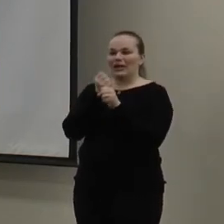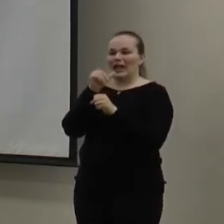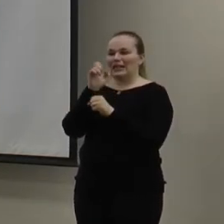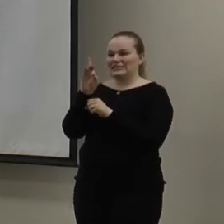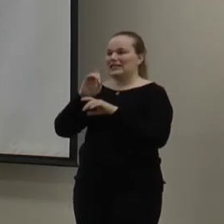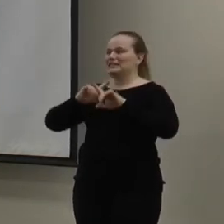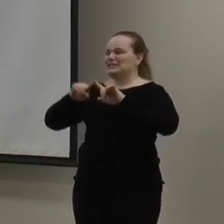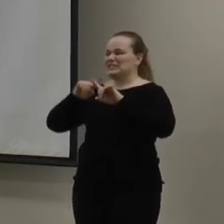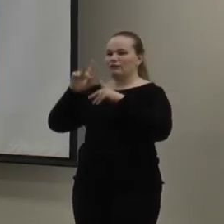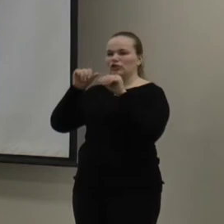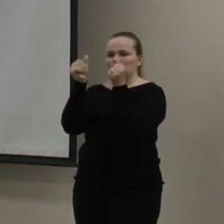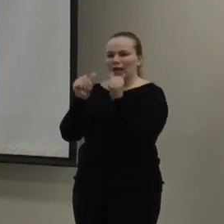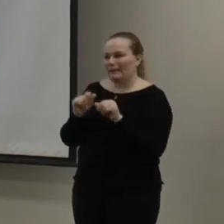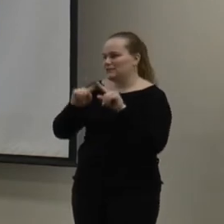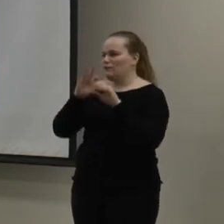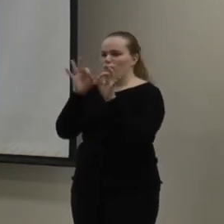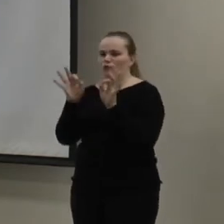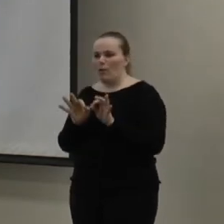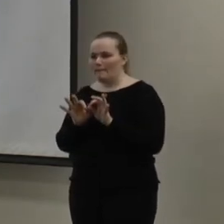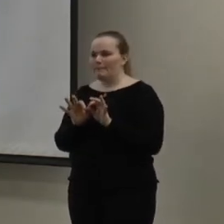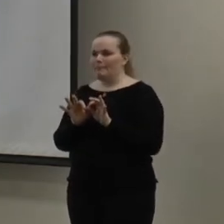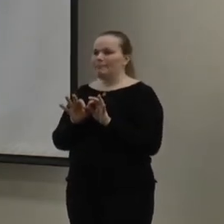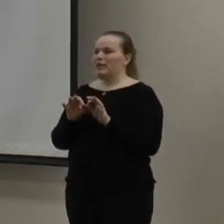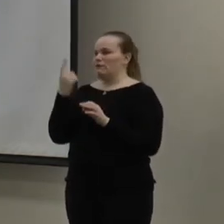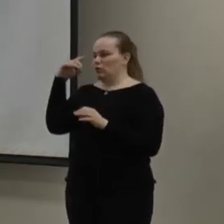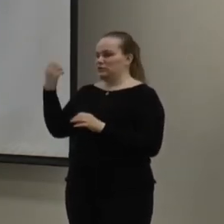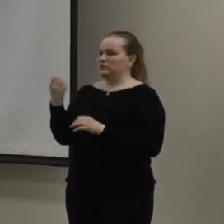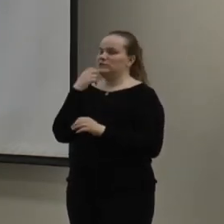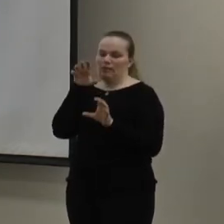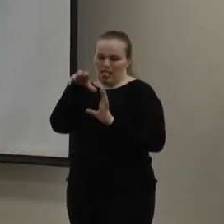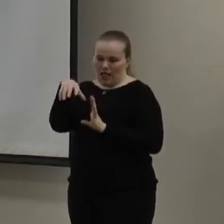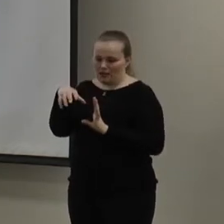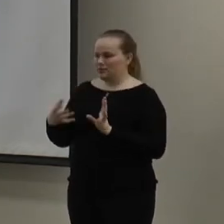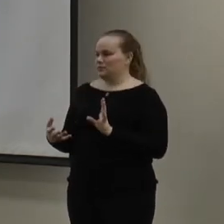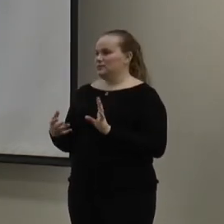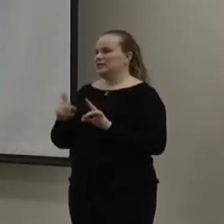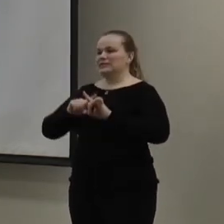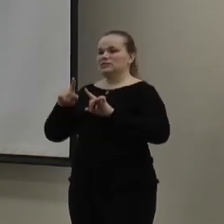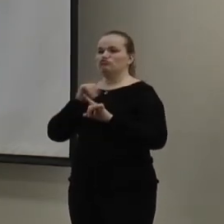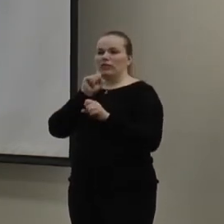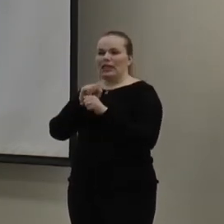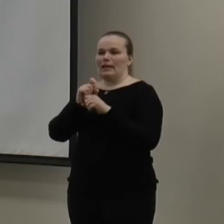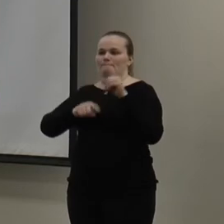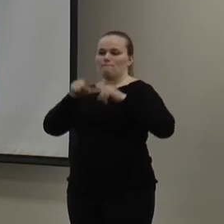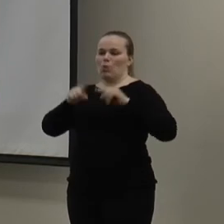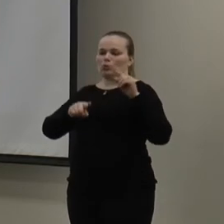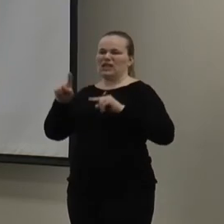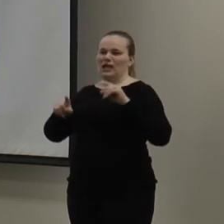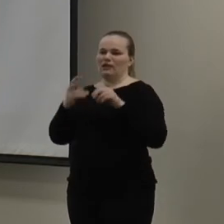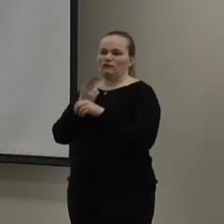in different shapes and forms and for spotlights. And, it's really like multi versatile.